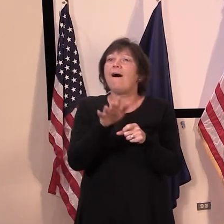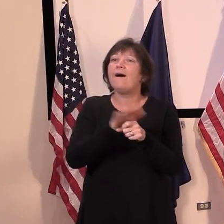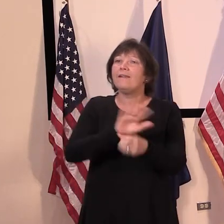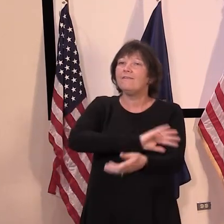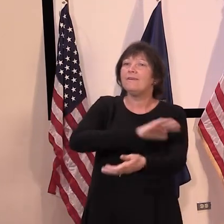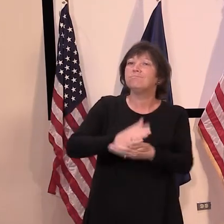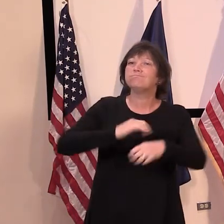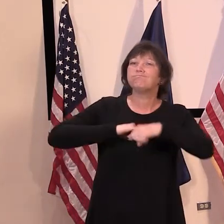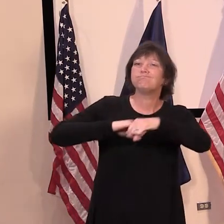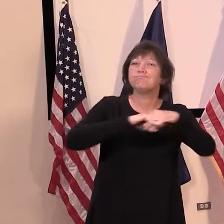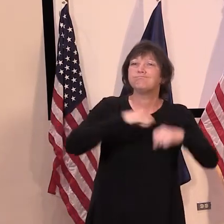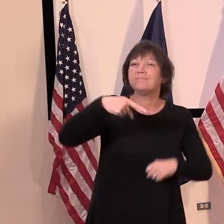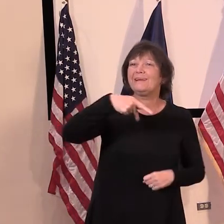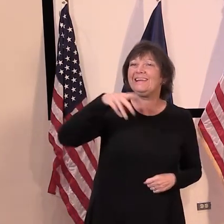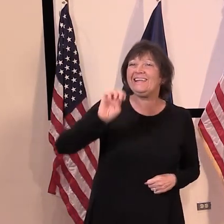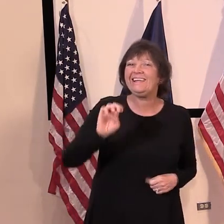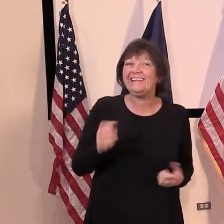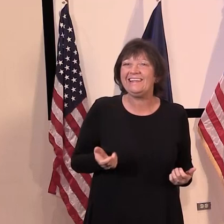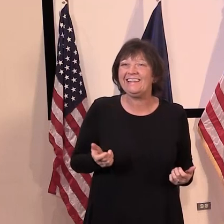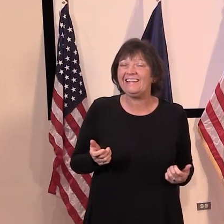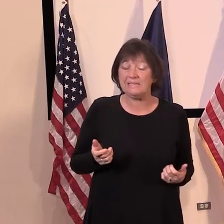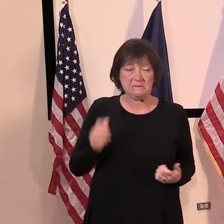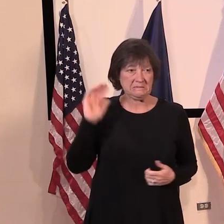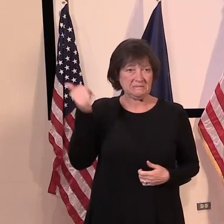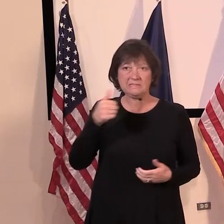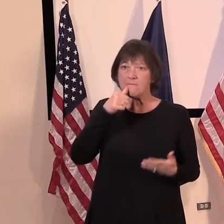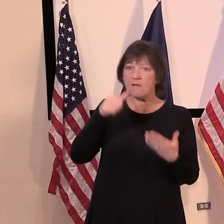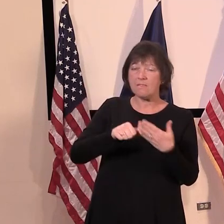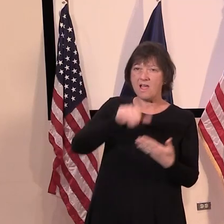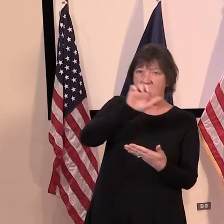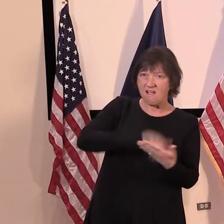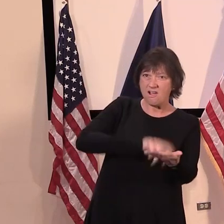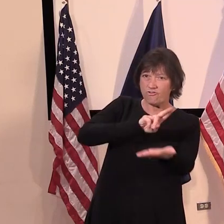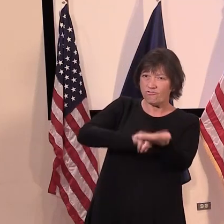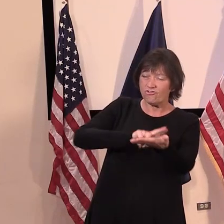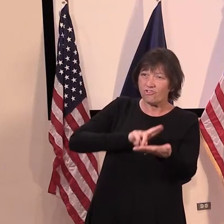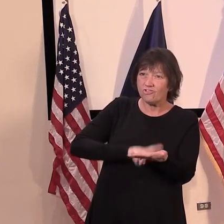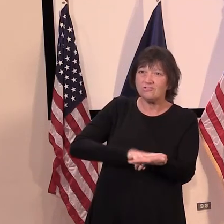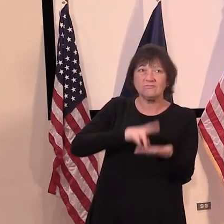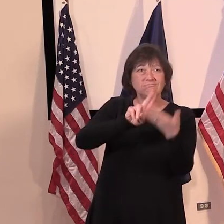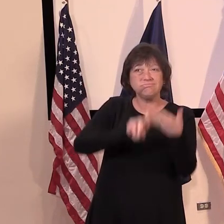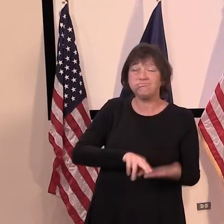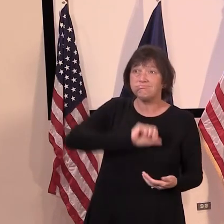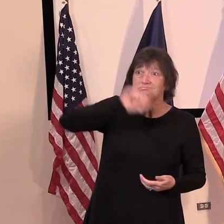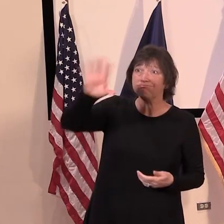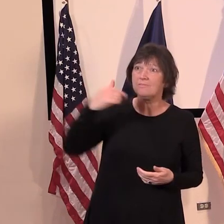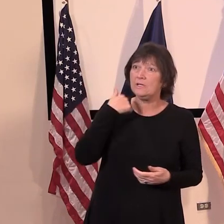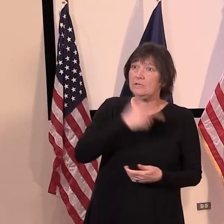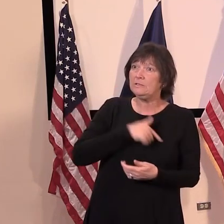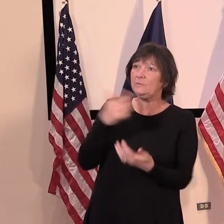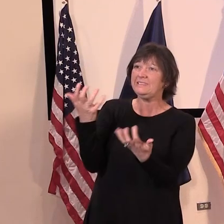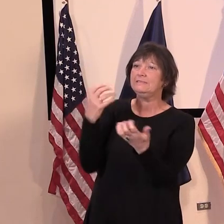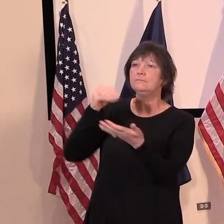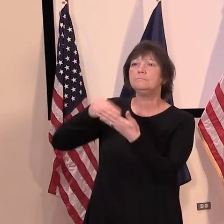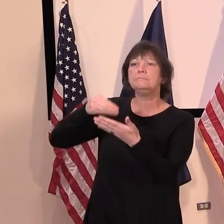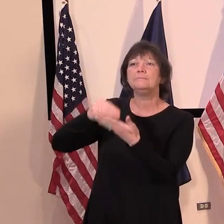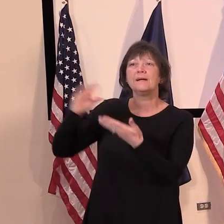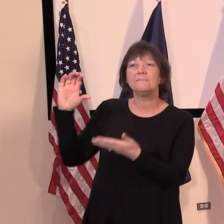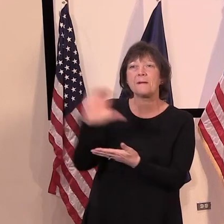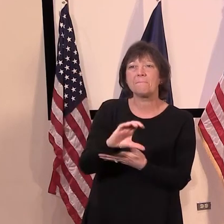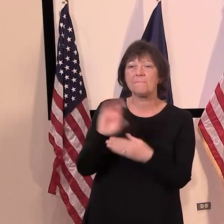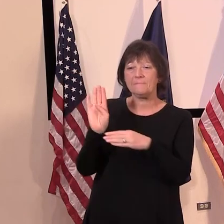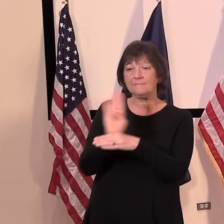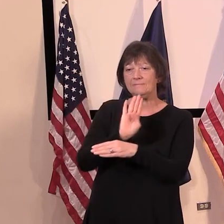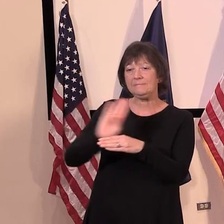They've sent you a letter directly with a whole series of requests on expanding funding and having businesses